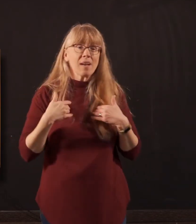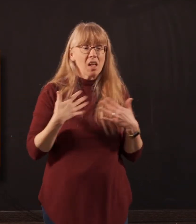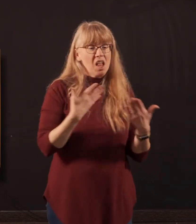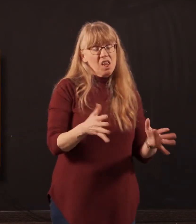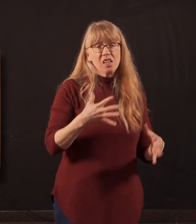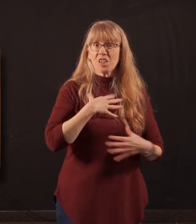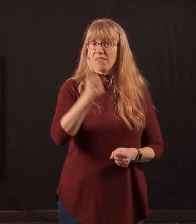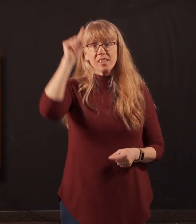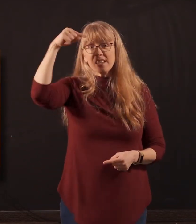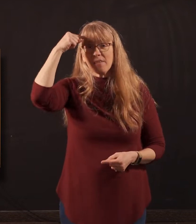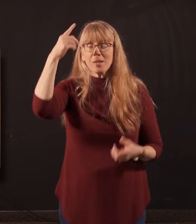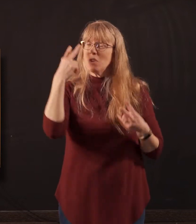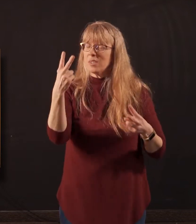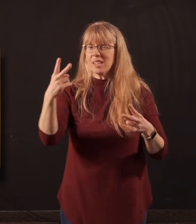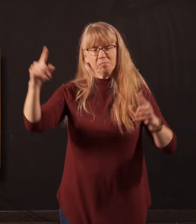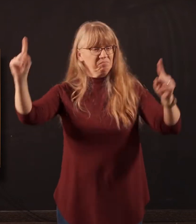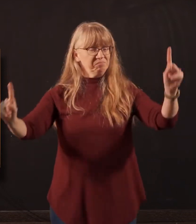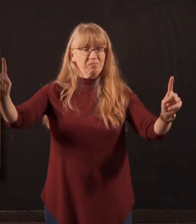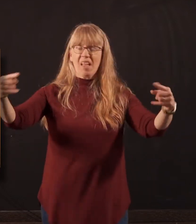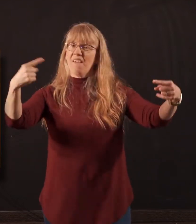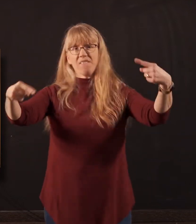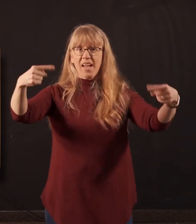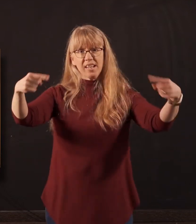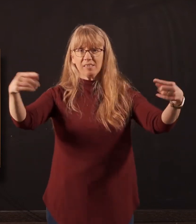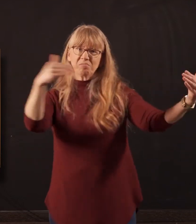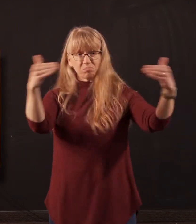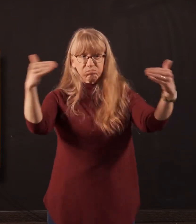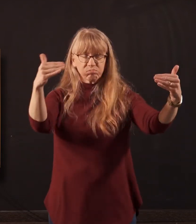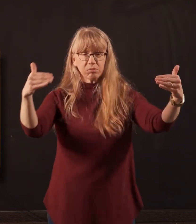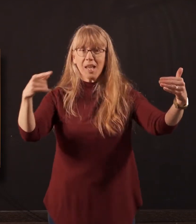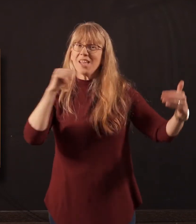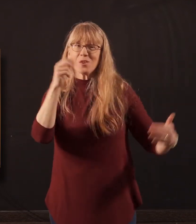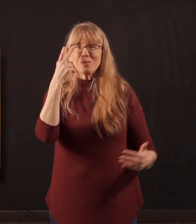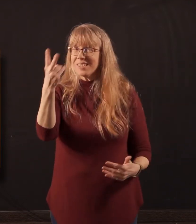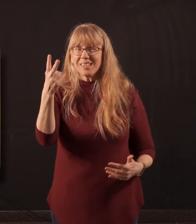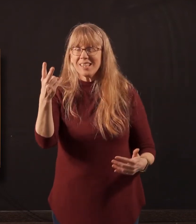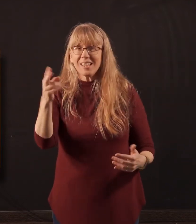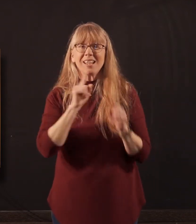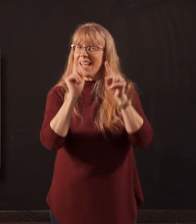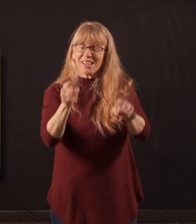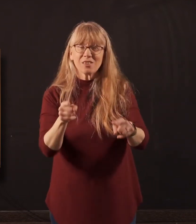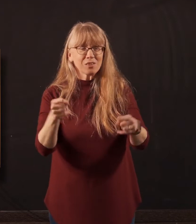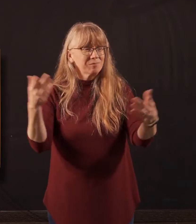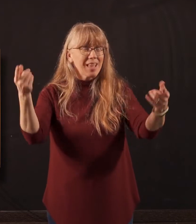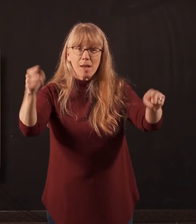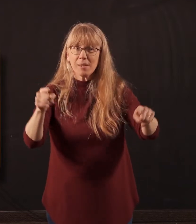in our government. You see these two sides and they're fighting against each other. And you just don't see any resolution in sight. With the election coming up,